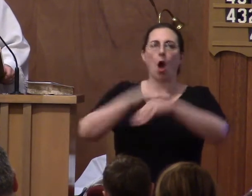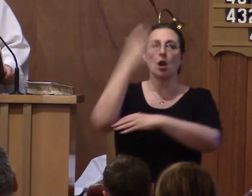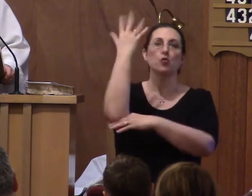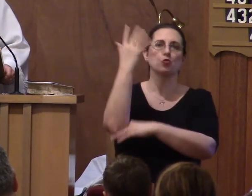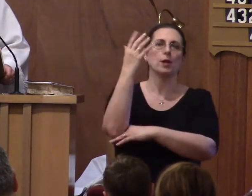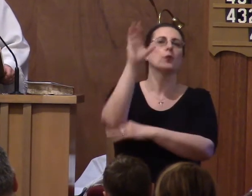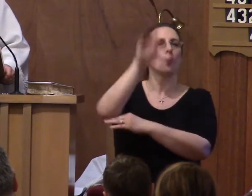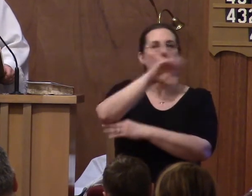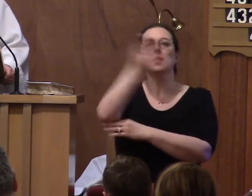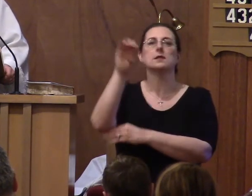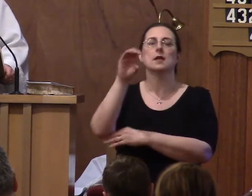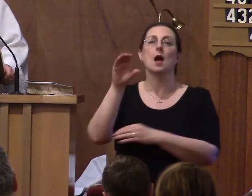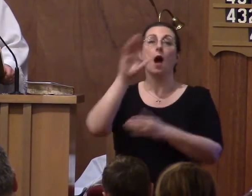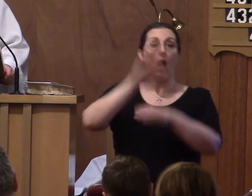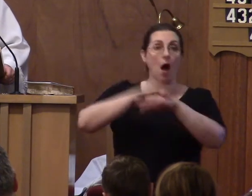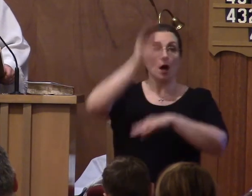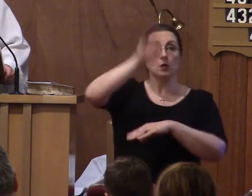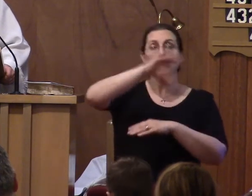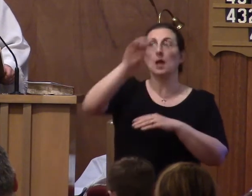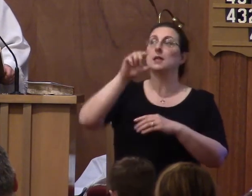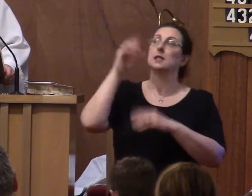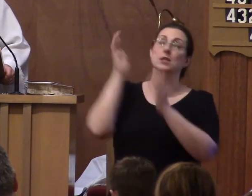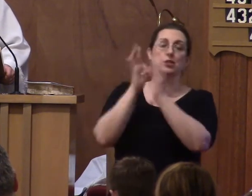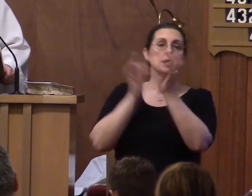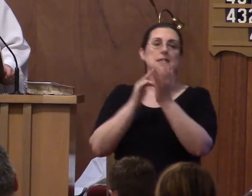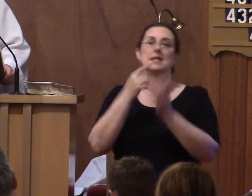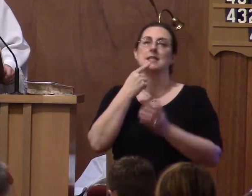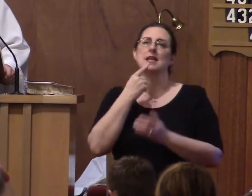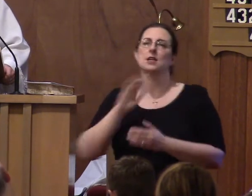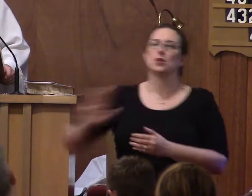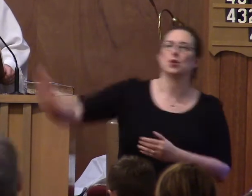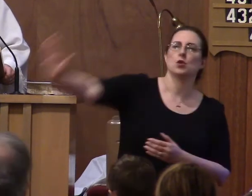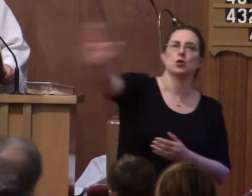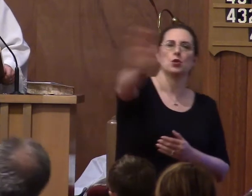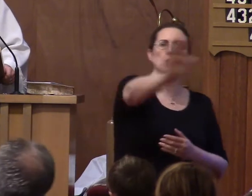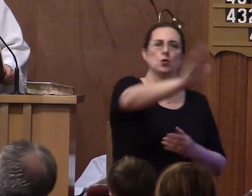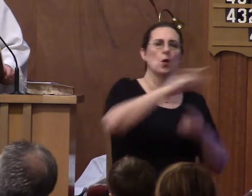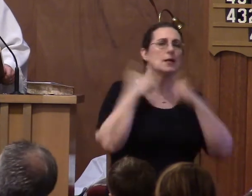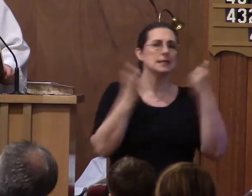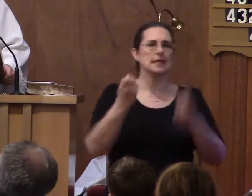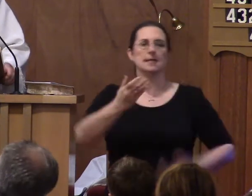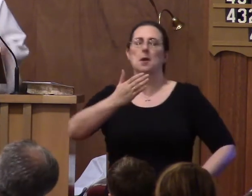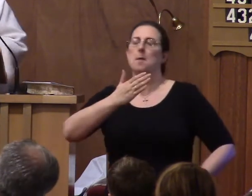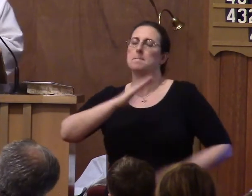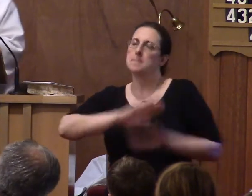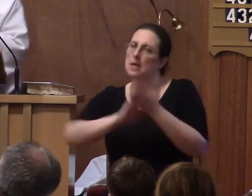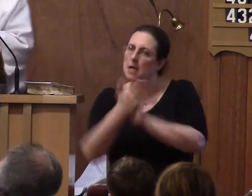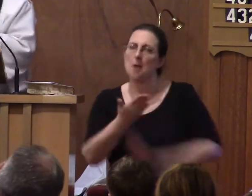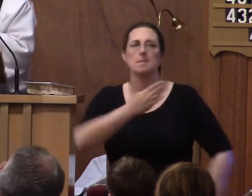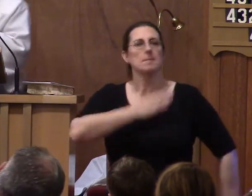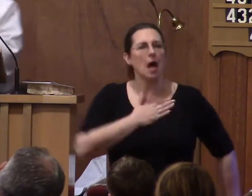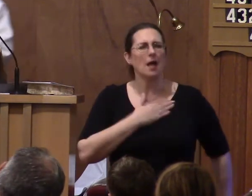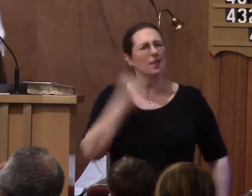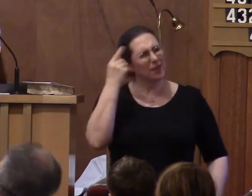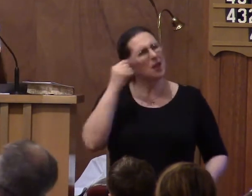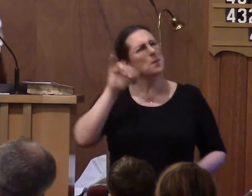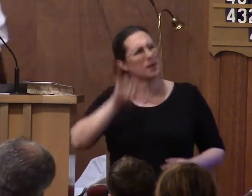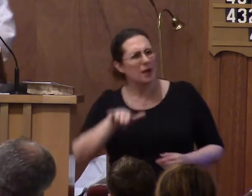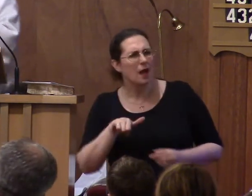Jesus claimed as his own all your sins. Think about that for a minute. This